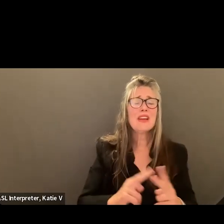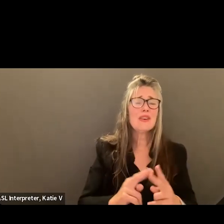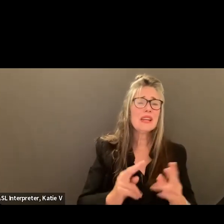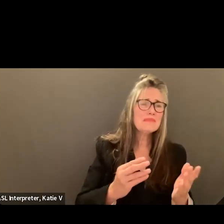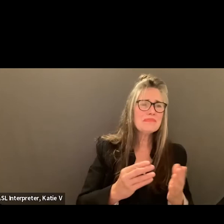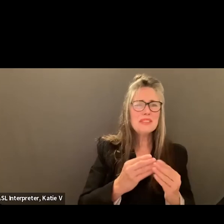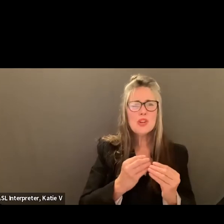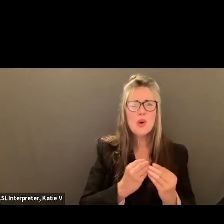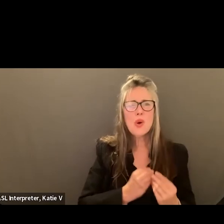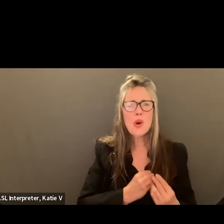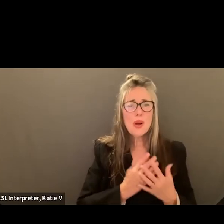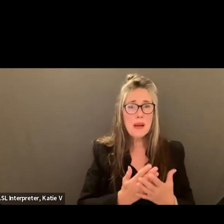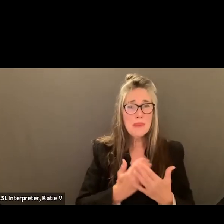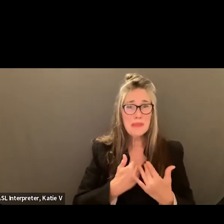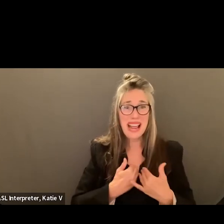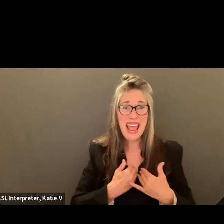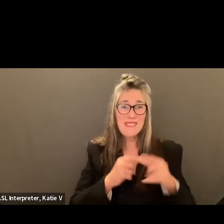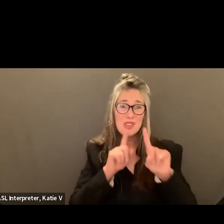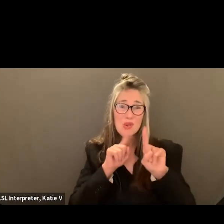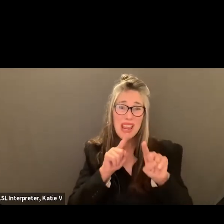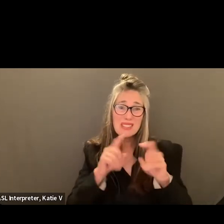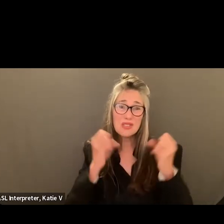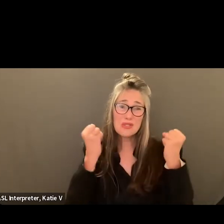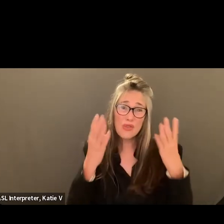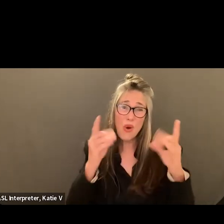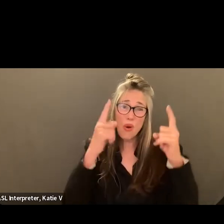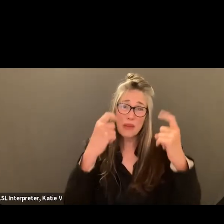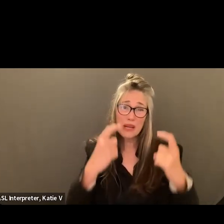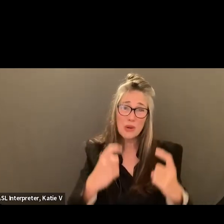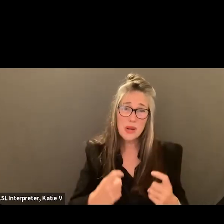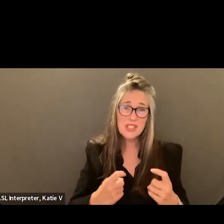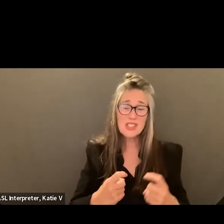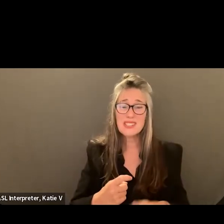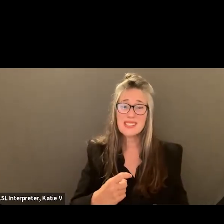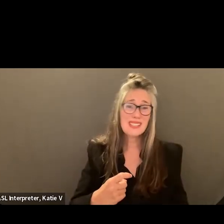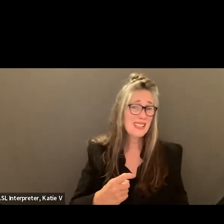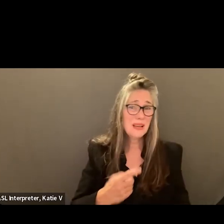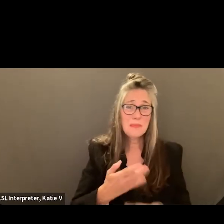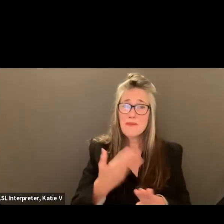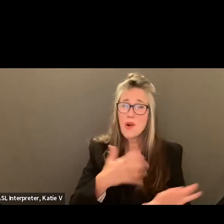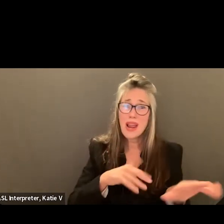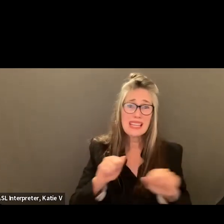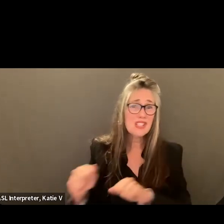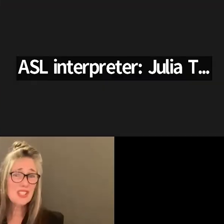have so many people to answer to and I have so many questions to answer to. So just thinking about that.